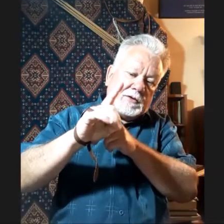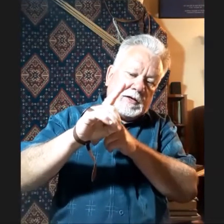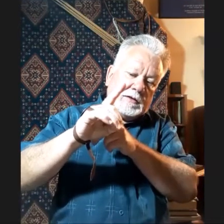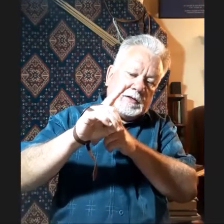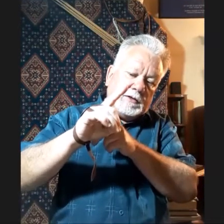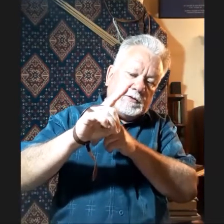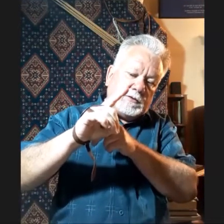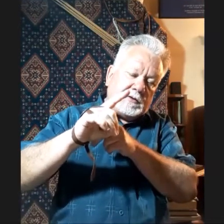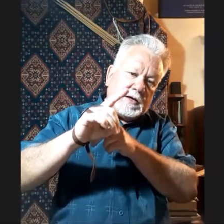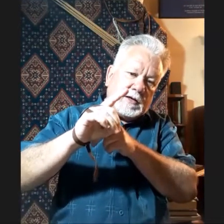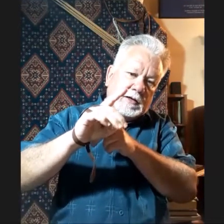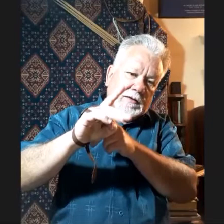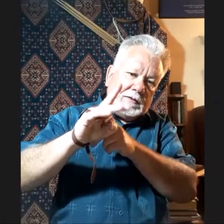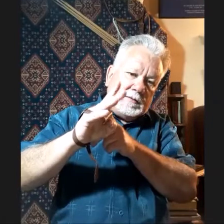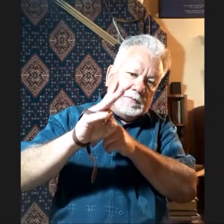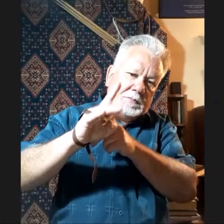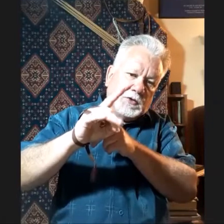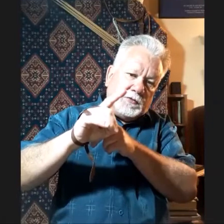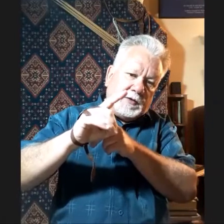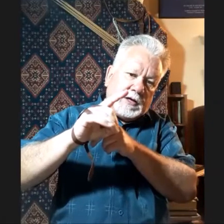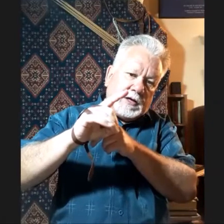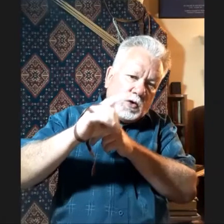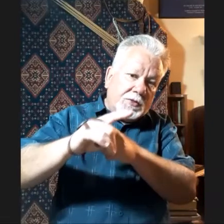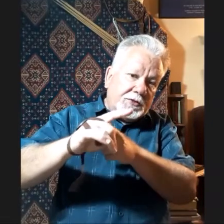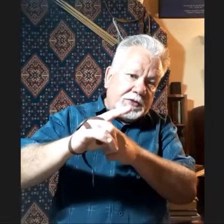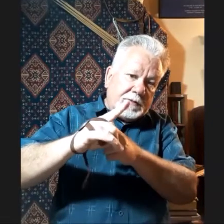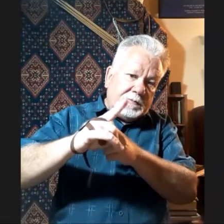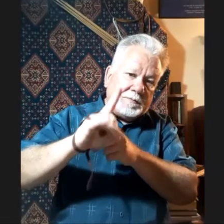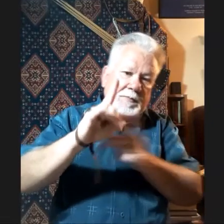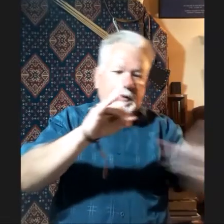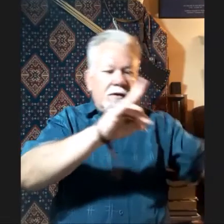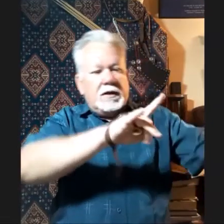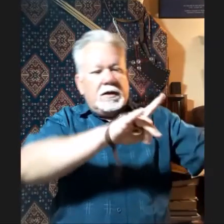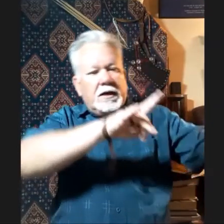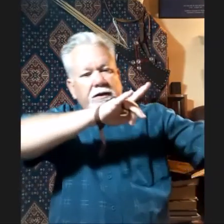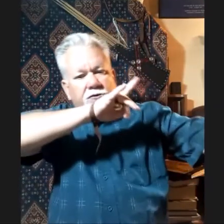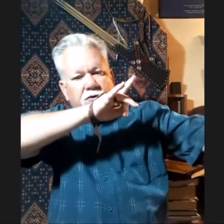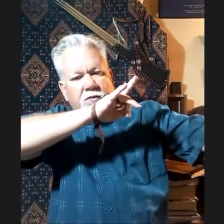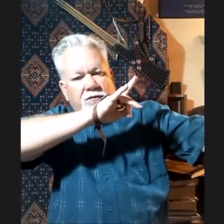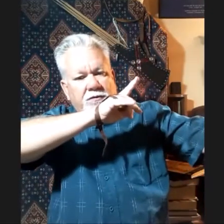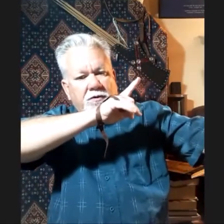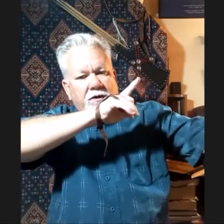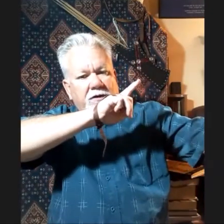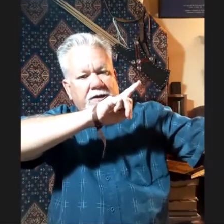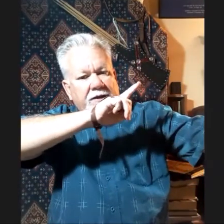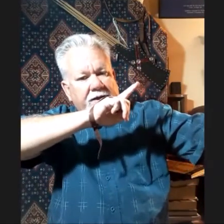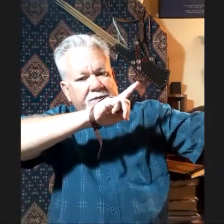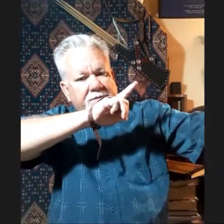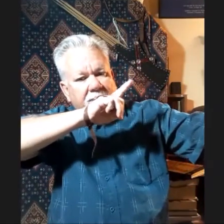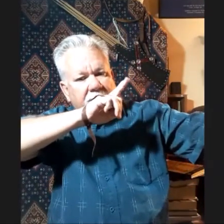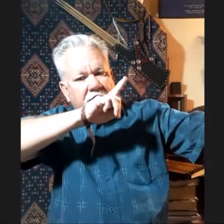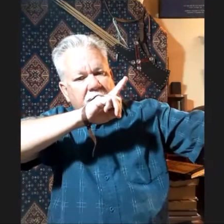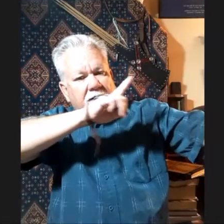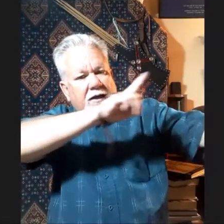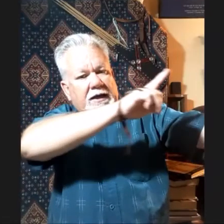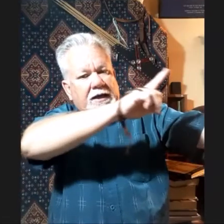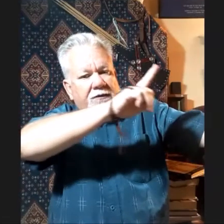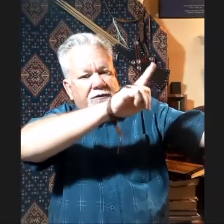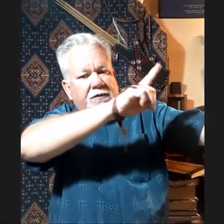middle finger on the thumb and his draw was kind of like that. And as the